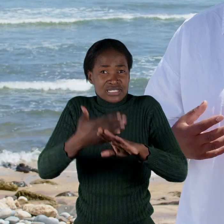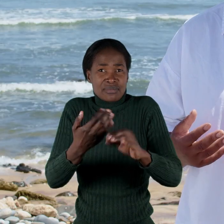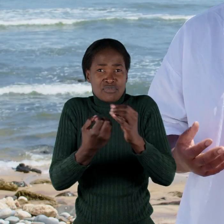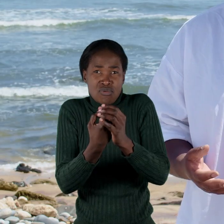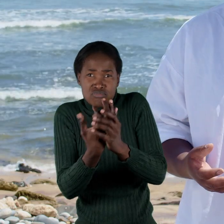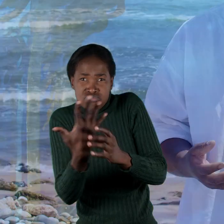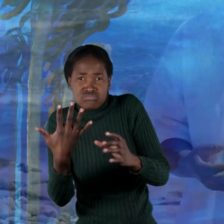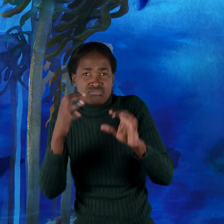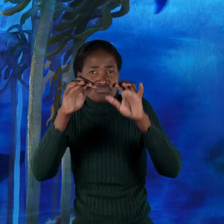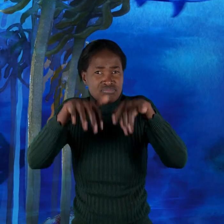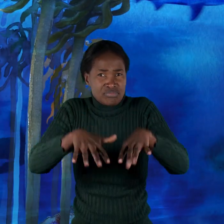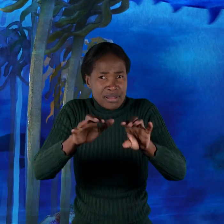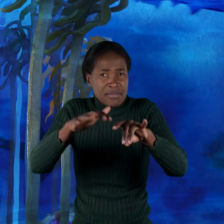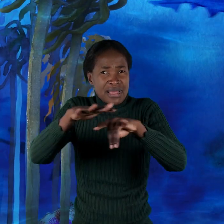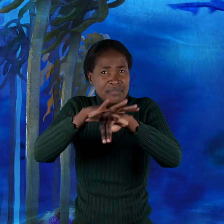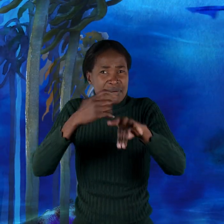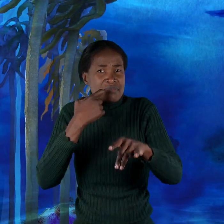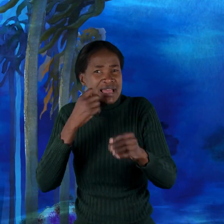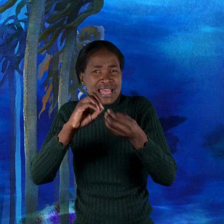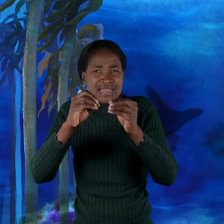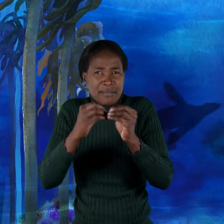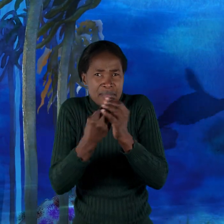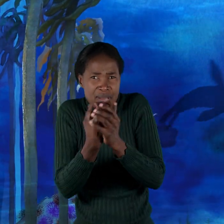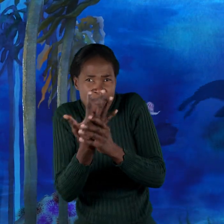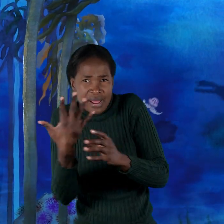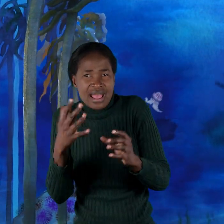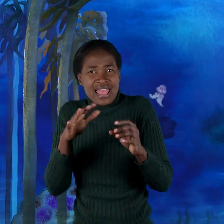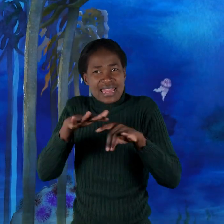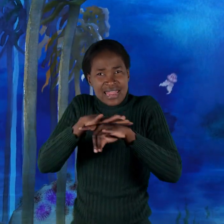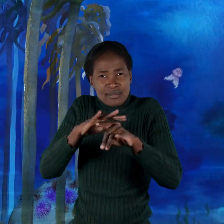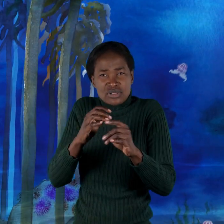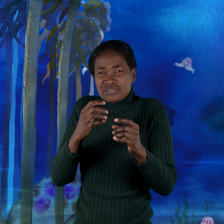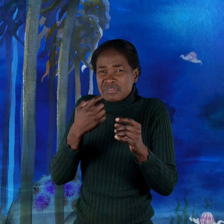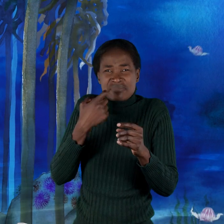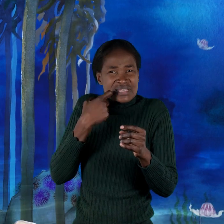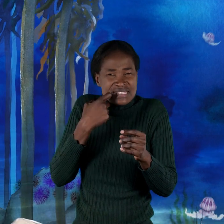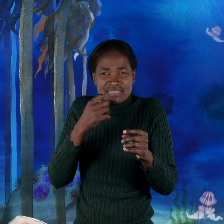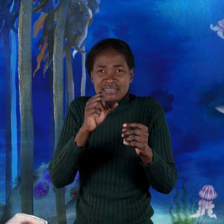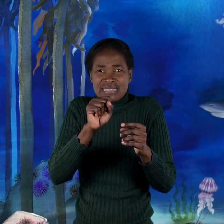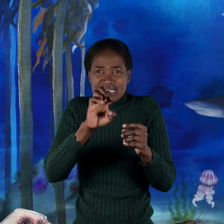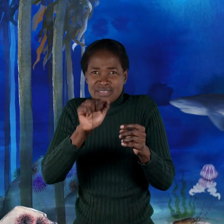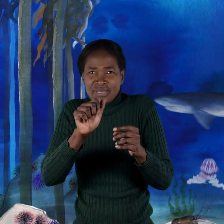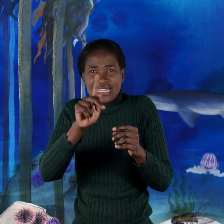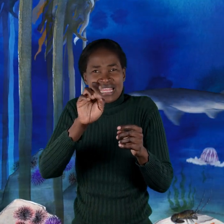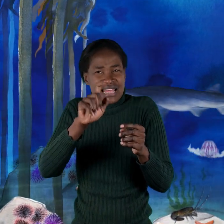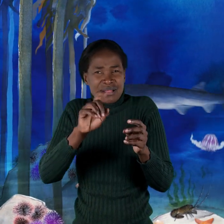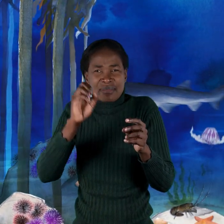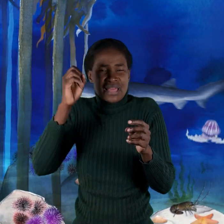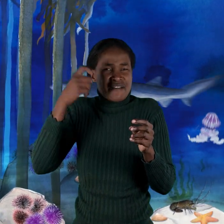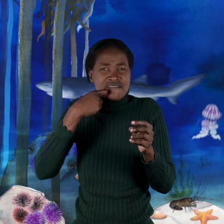in the ocean, we mean the huge number of different plants and animals. Everything from seaweed and kelp to starfish, mussels,